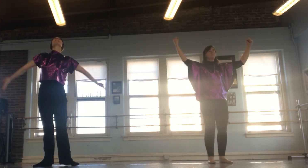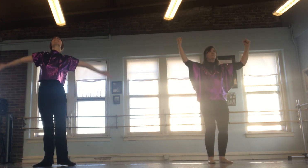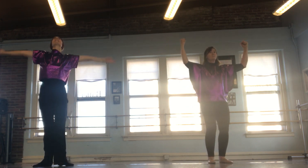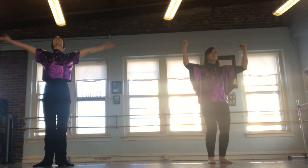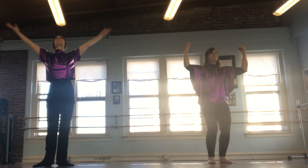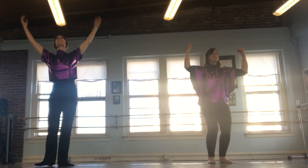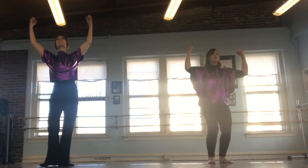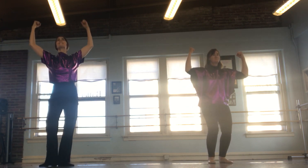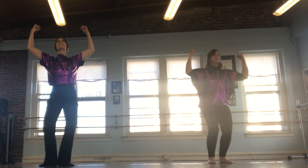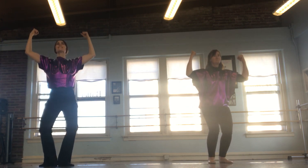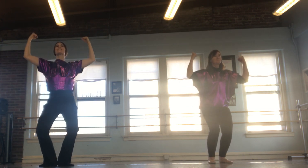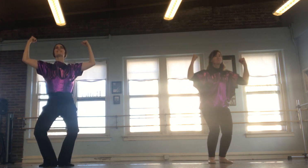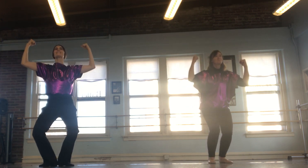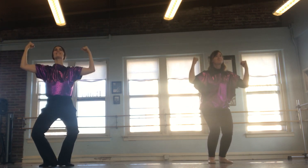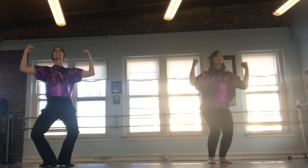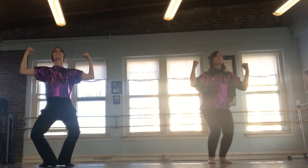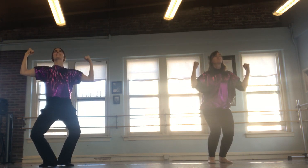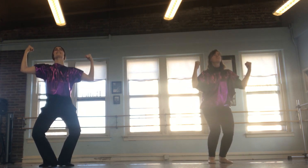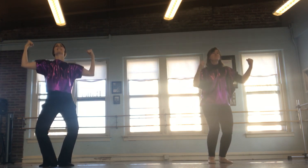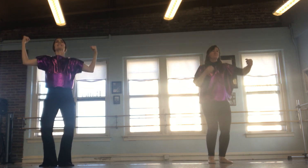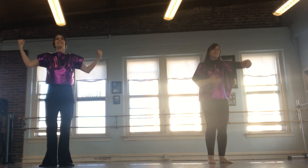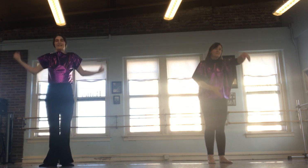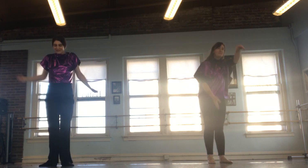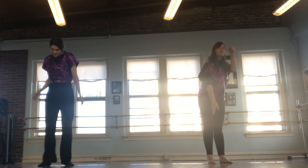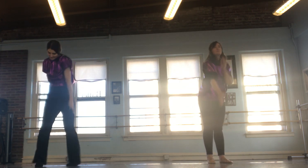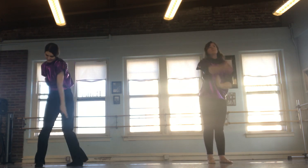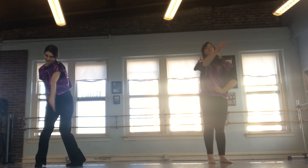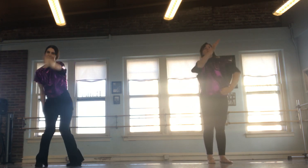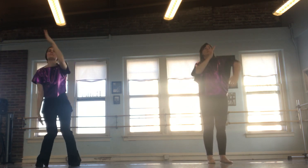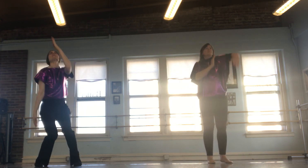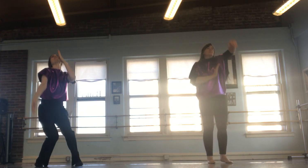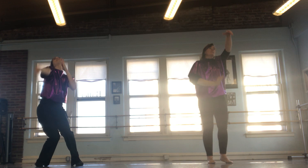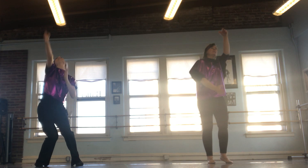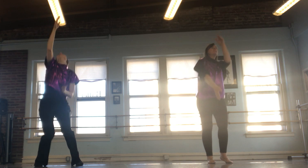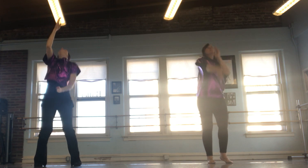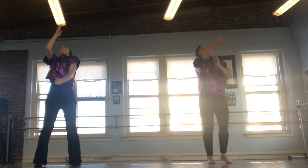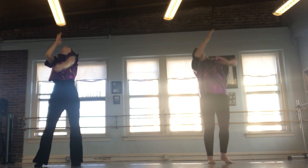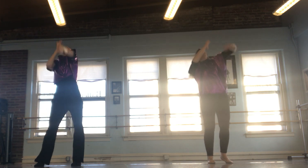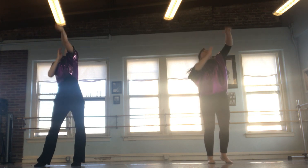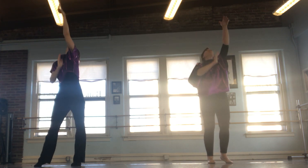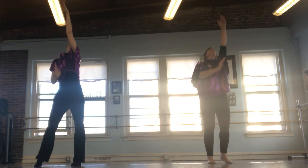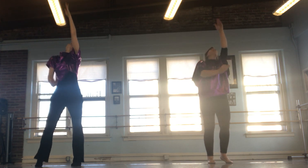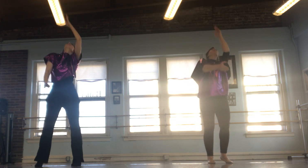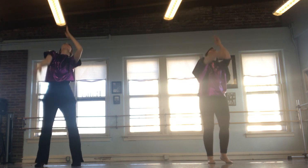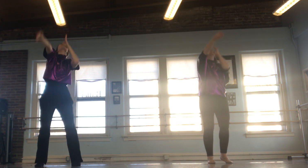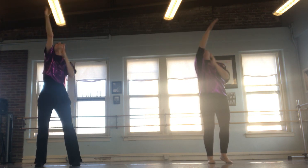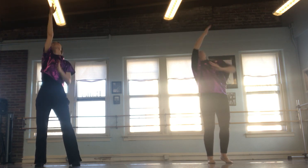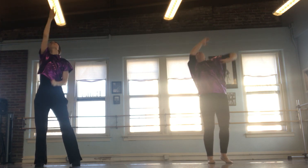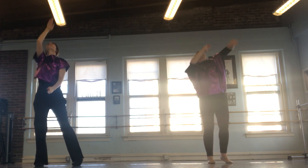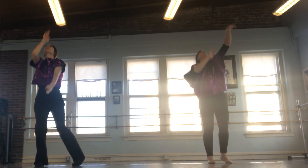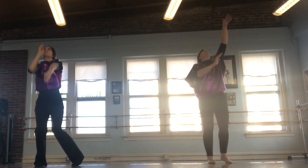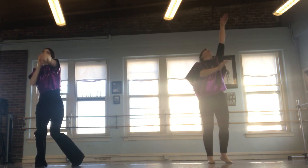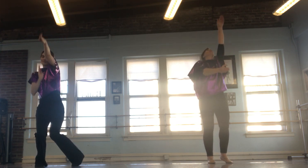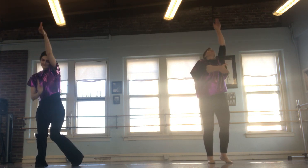How great is our God,